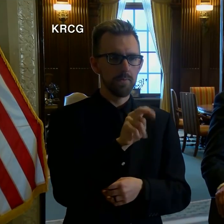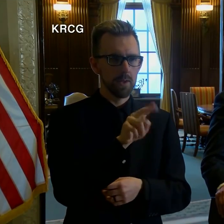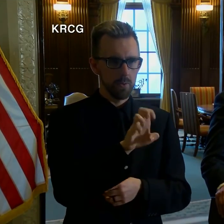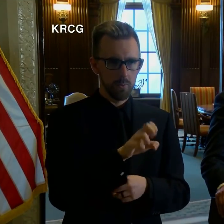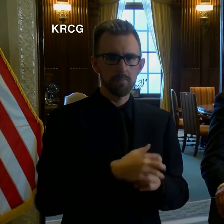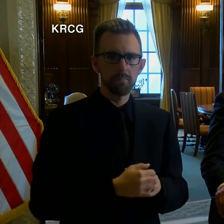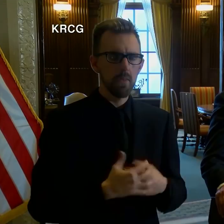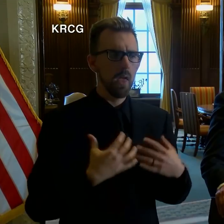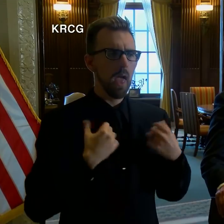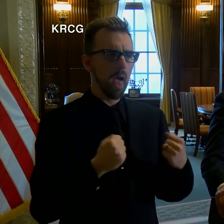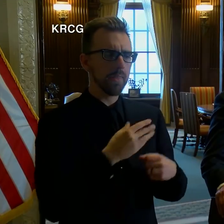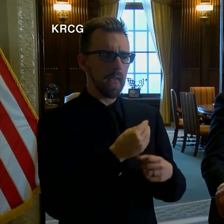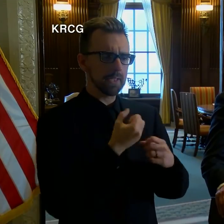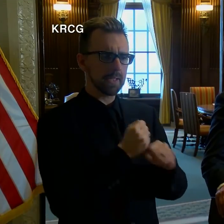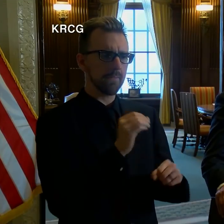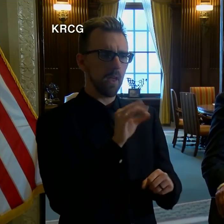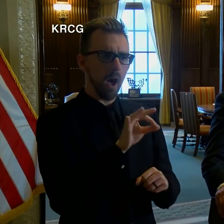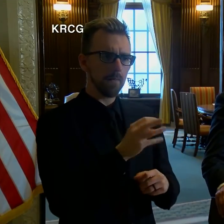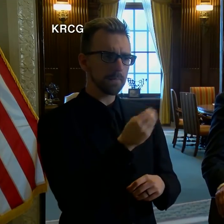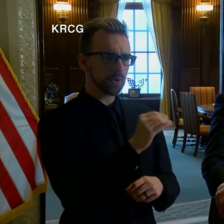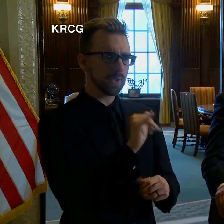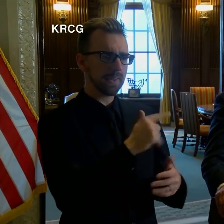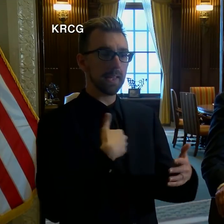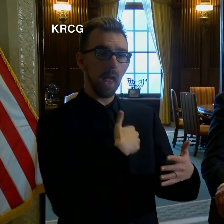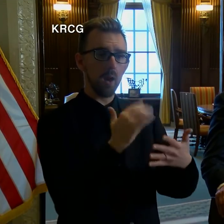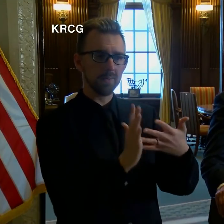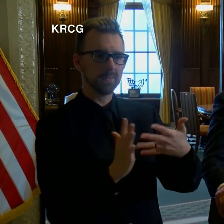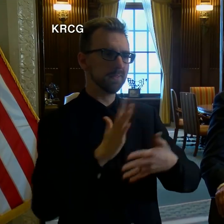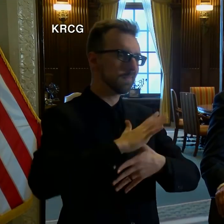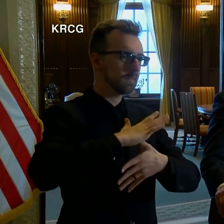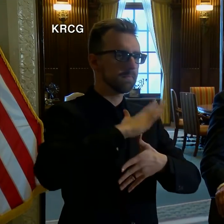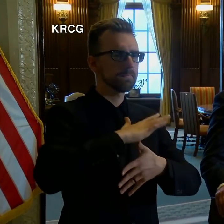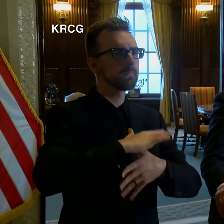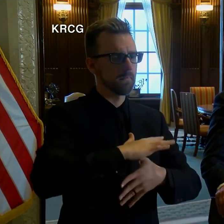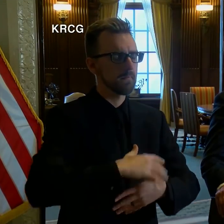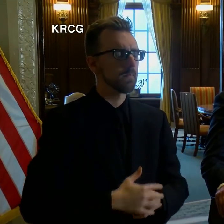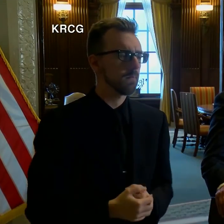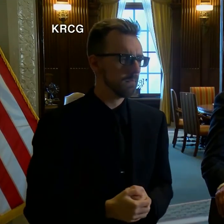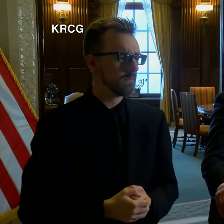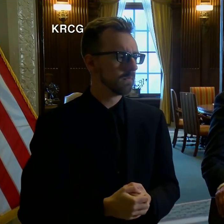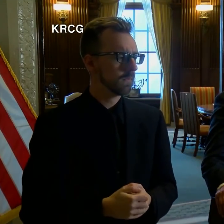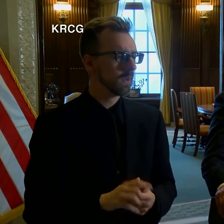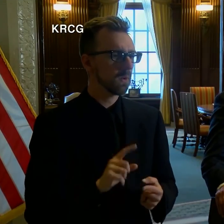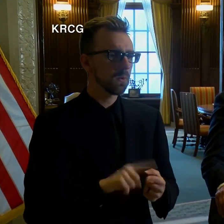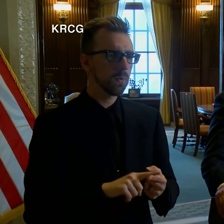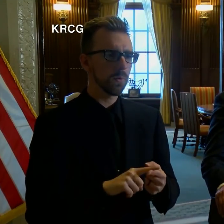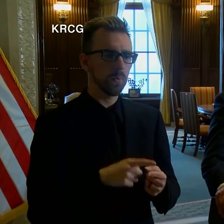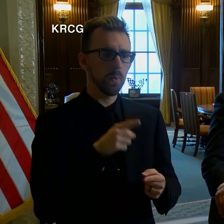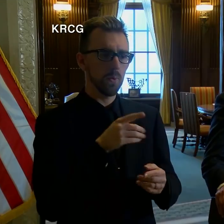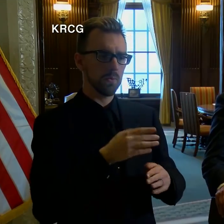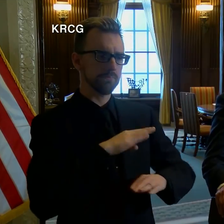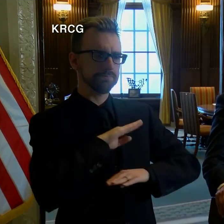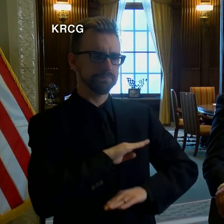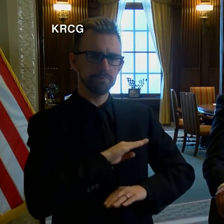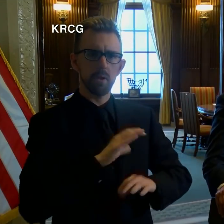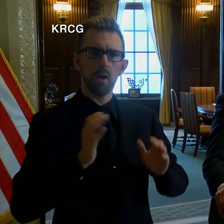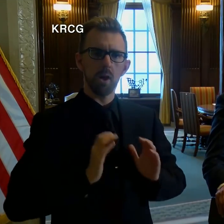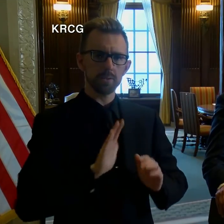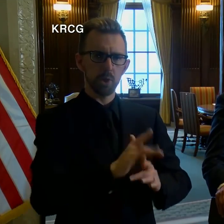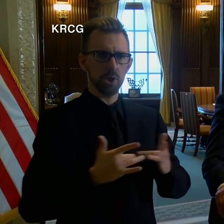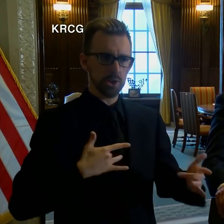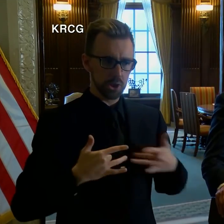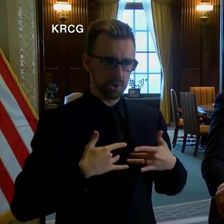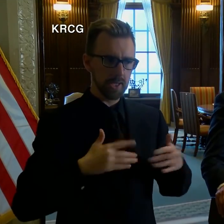safety of Missourians is the department's top priority. In an effort to ease customer concerns and encourage social